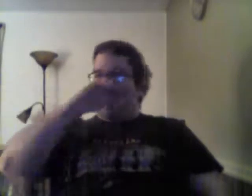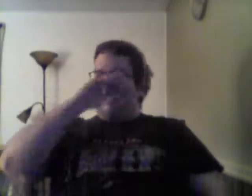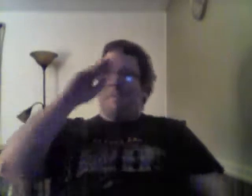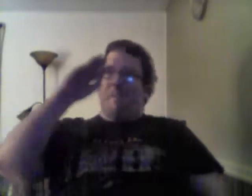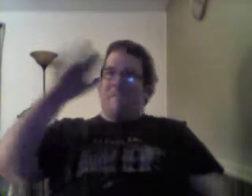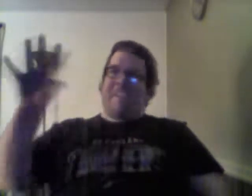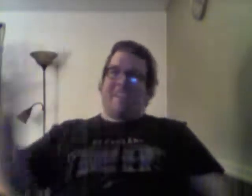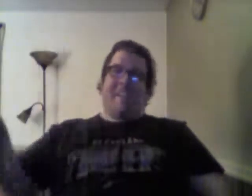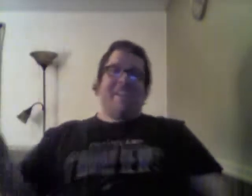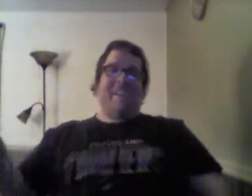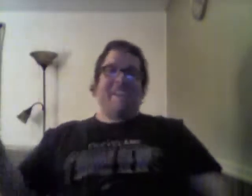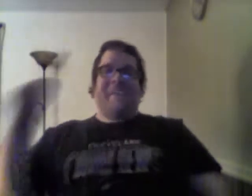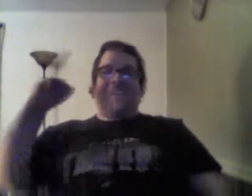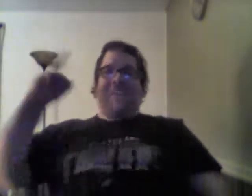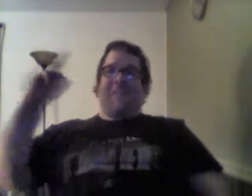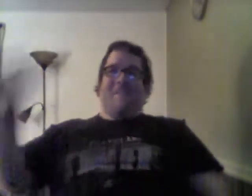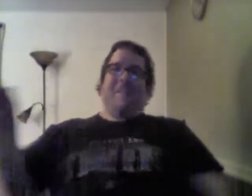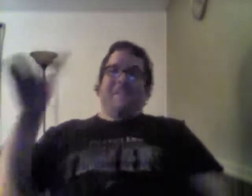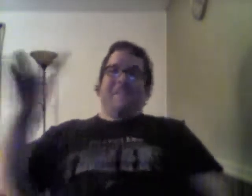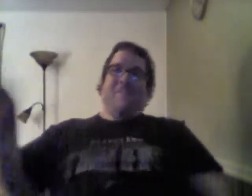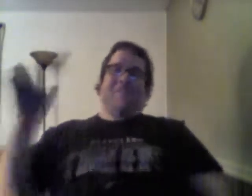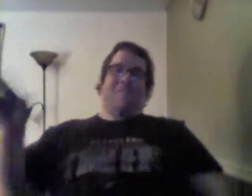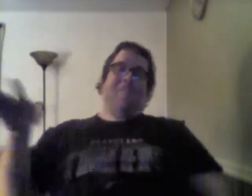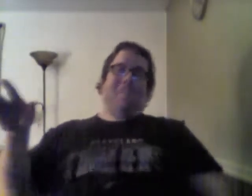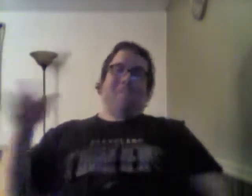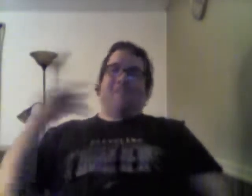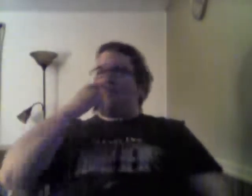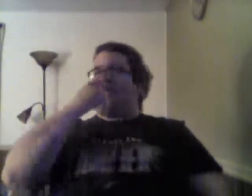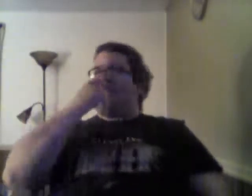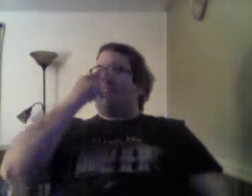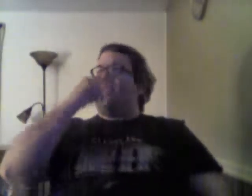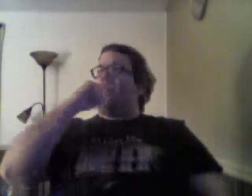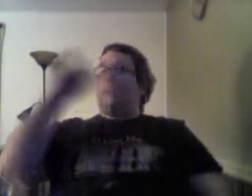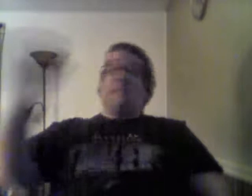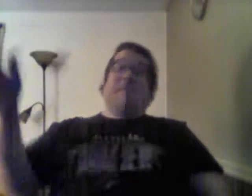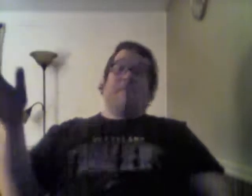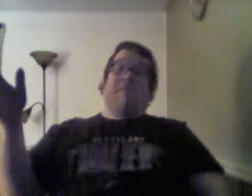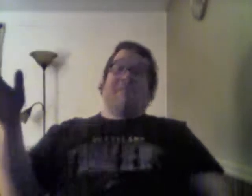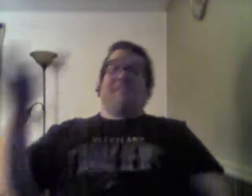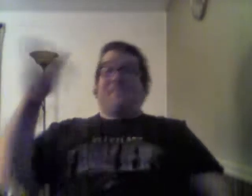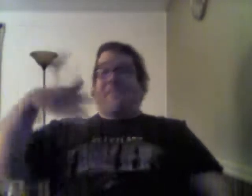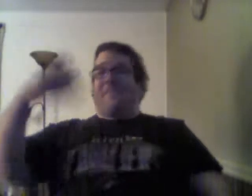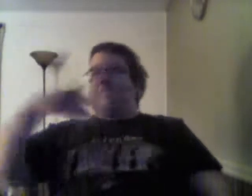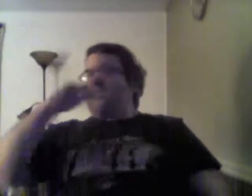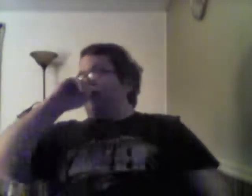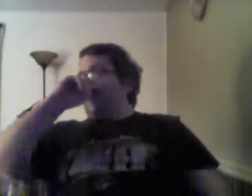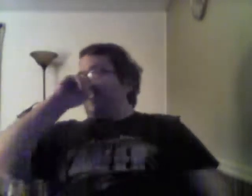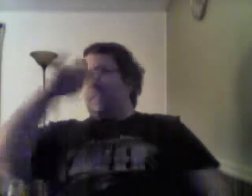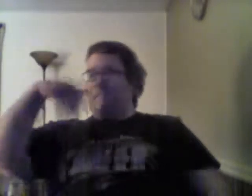is the only one that really kind of did. But didn't do it too much, in my opinion. And they reference it, but they don't, but, uh.